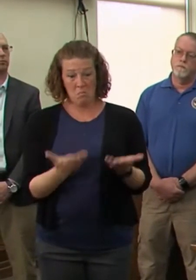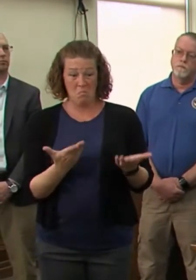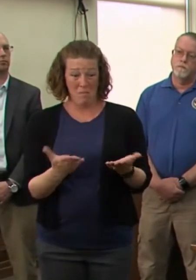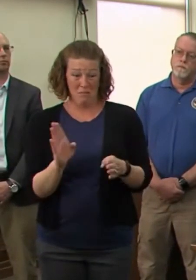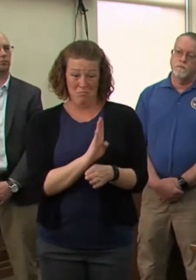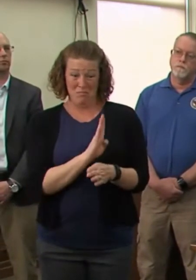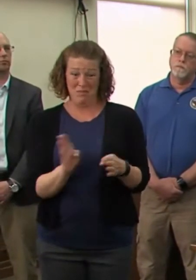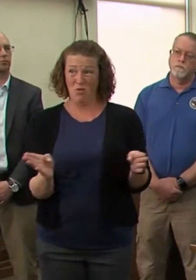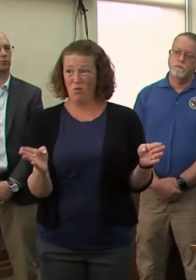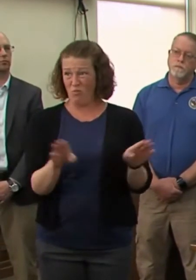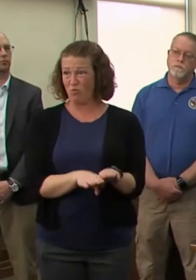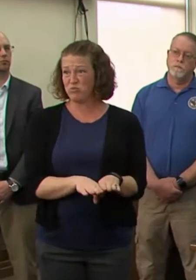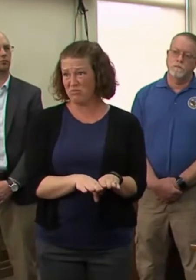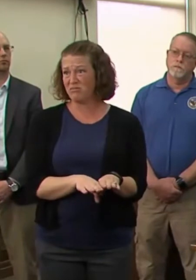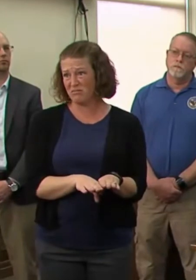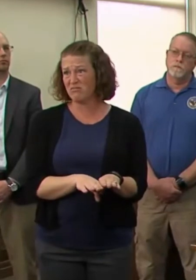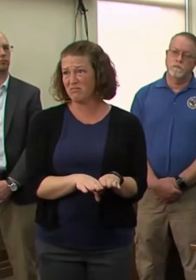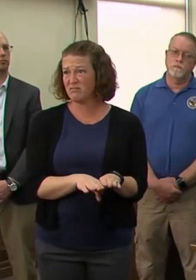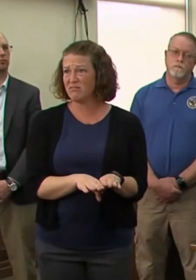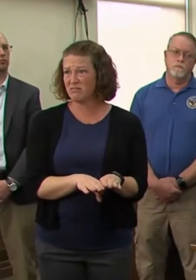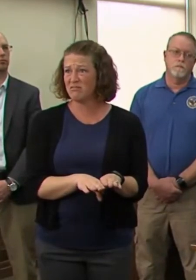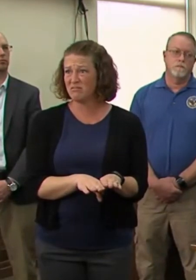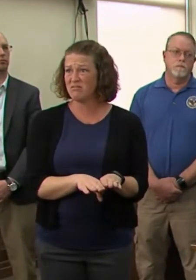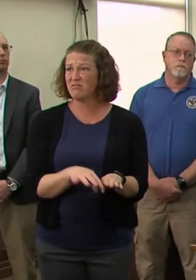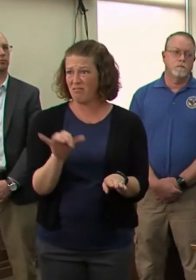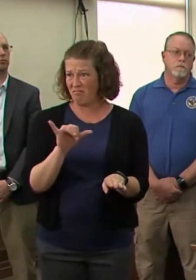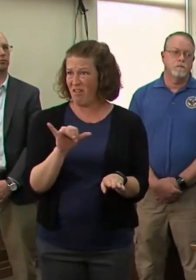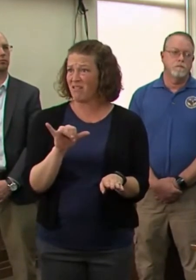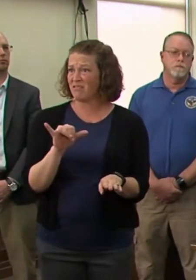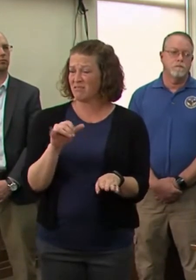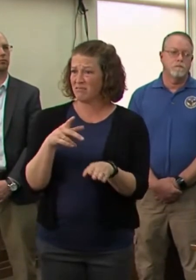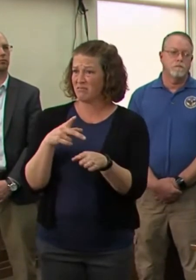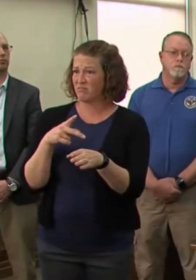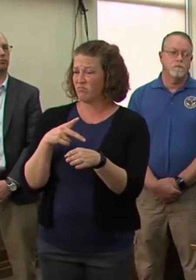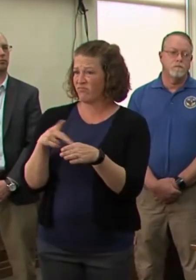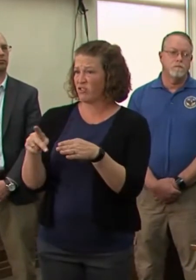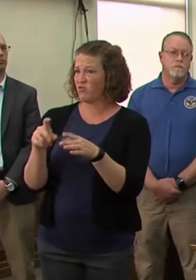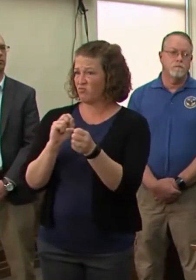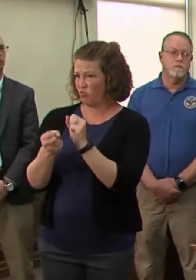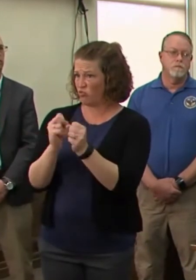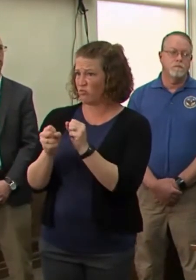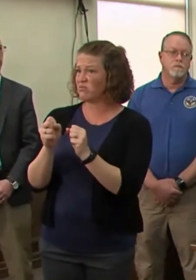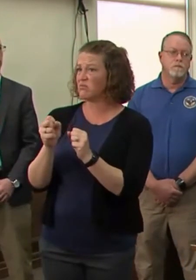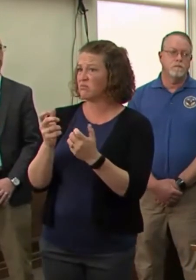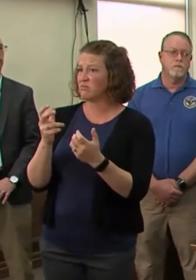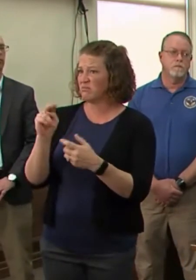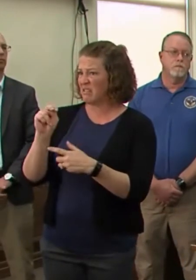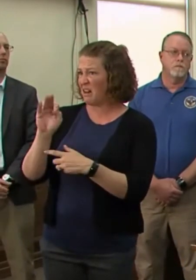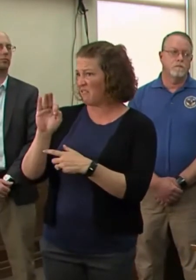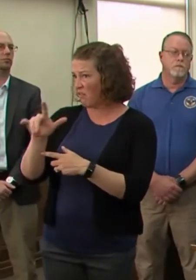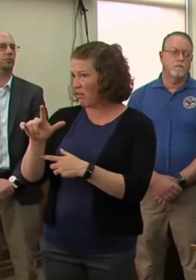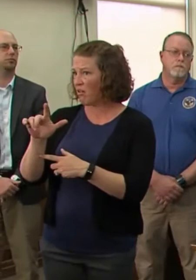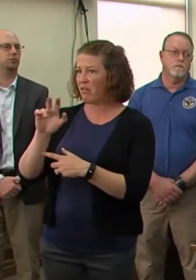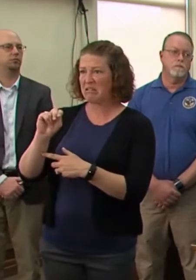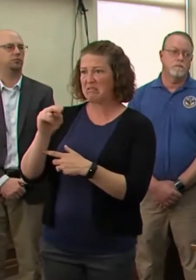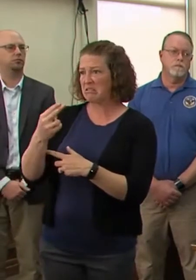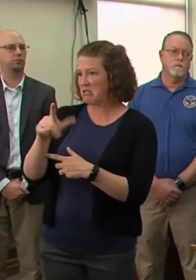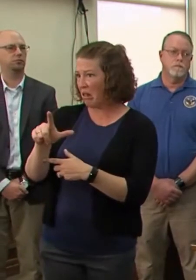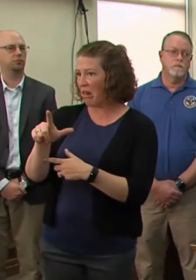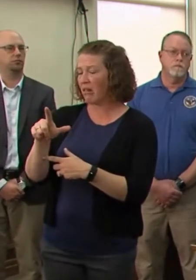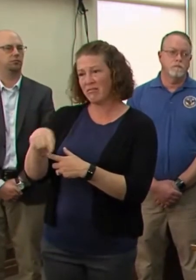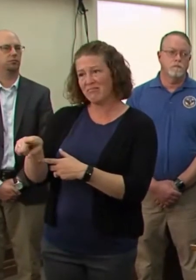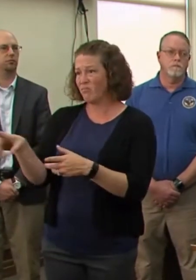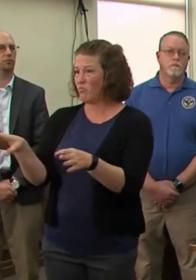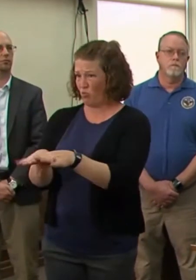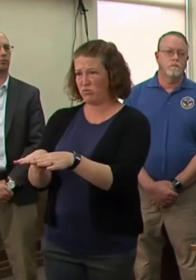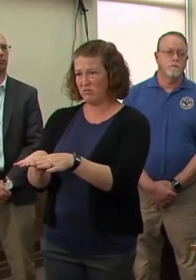on. It seems like a long time ago, this professional sports teams, right? The amount of money that they lose when they don't hold games and so on. Even back then